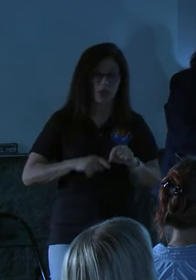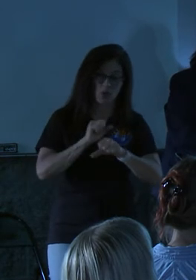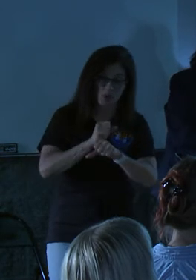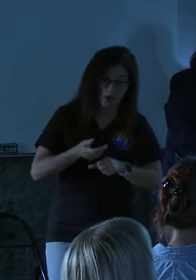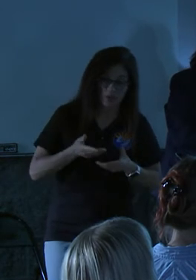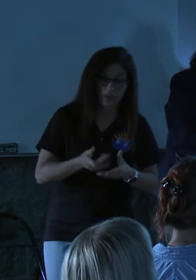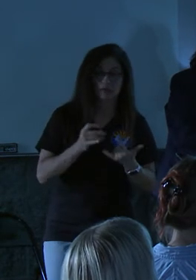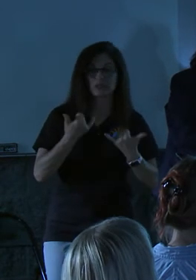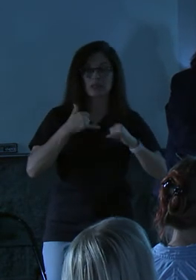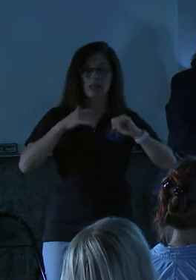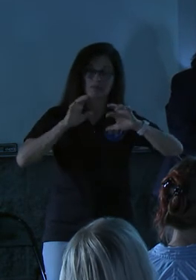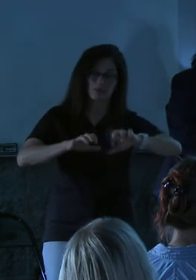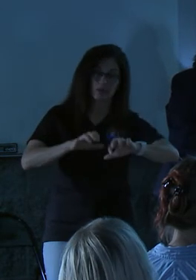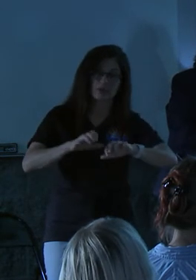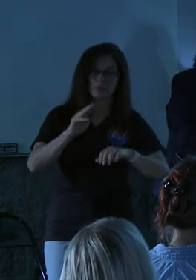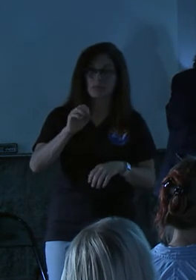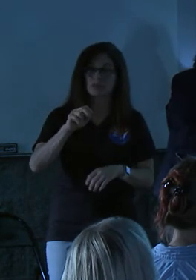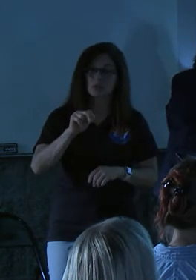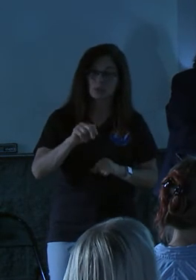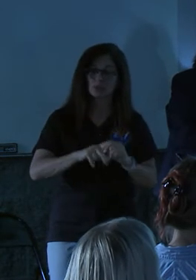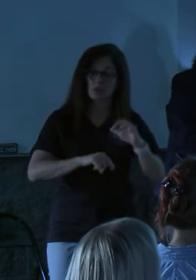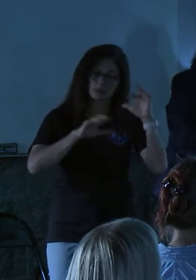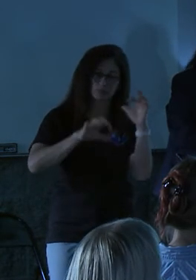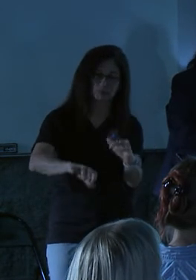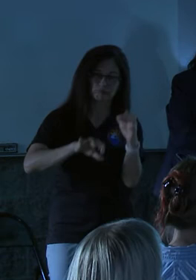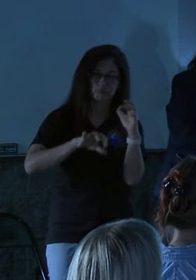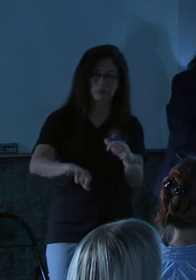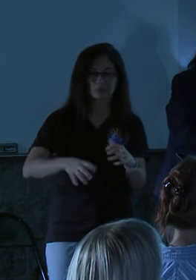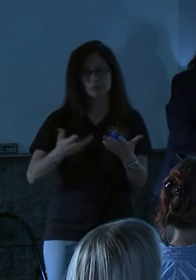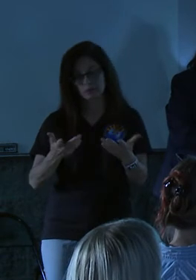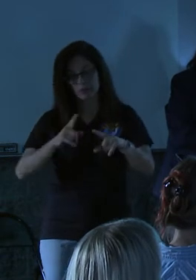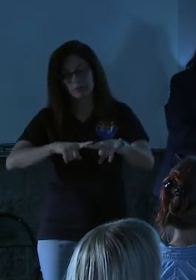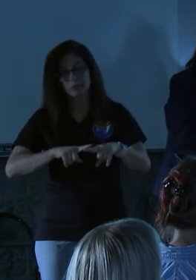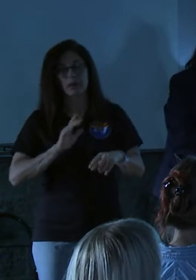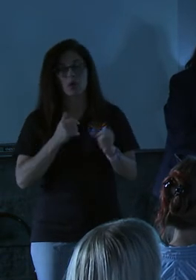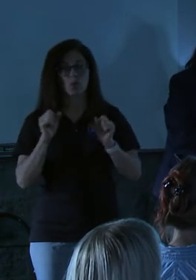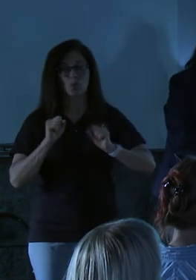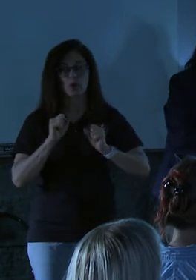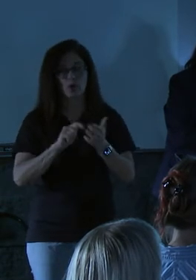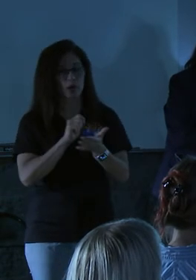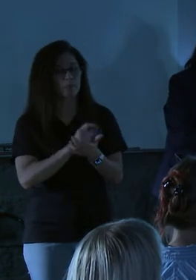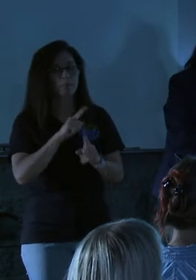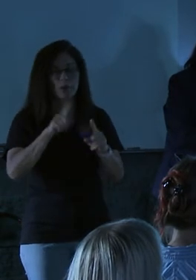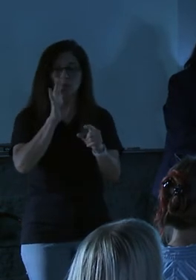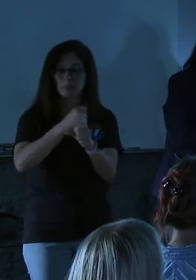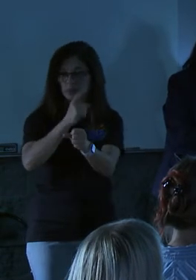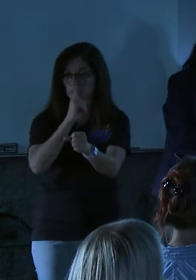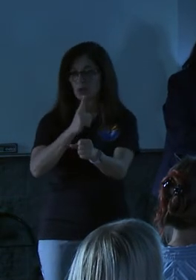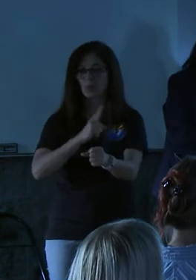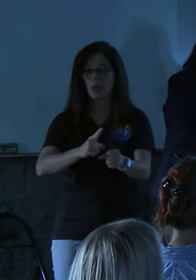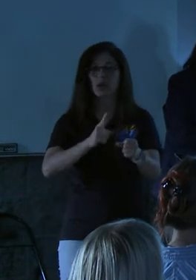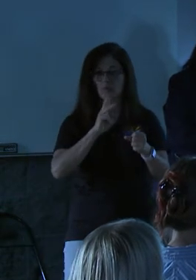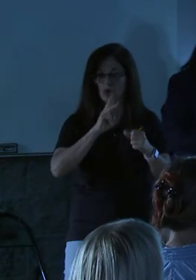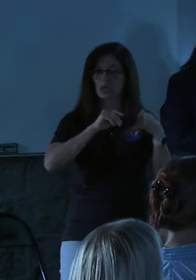if we still get monsoon season, the heavy rains, and depending on what our winter's like. But we'll make sure that we're at least passing the